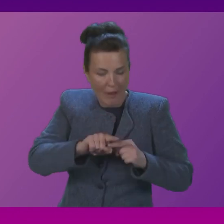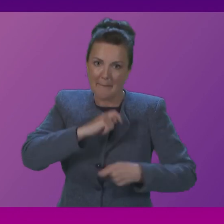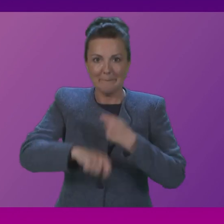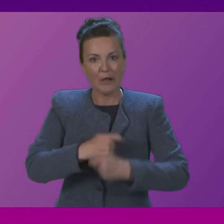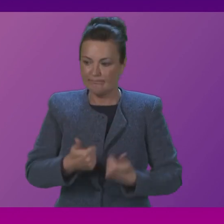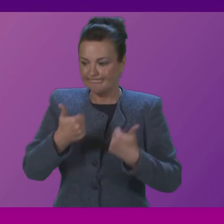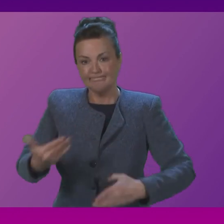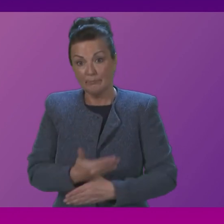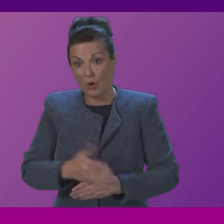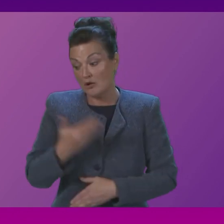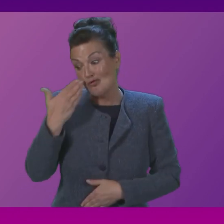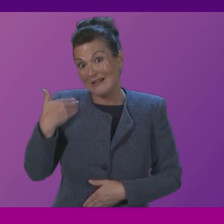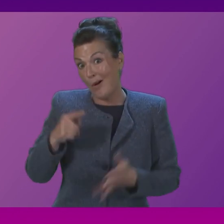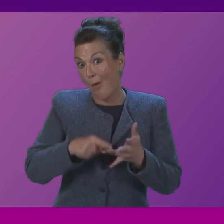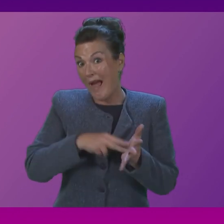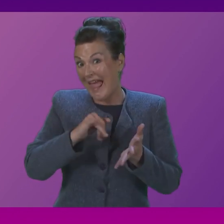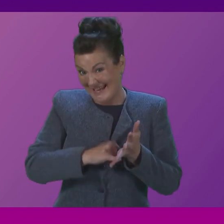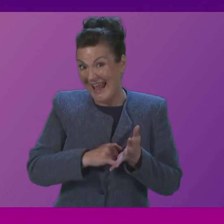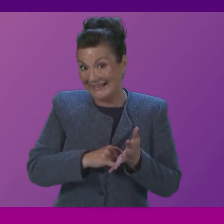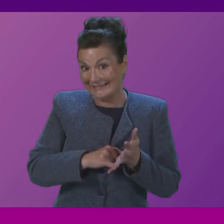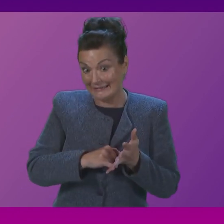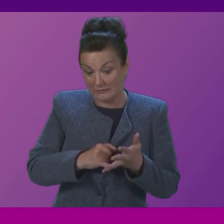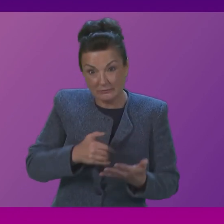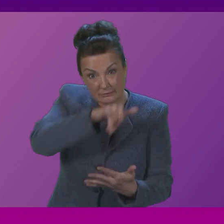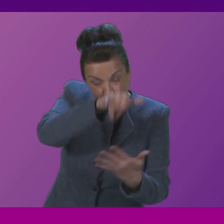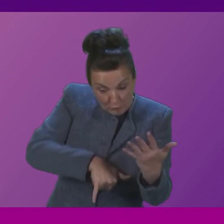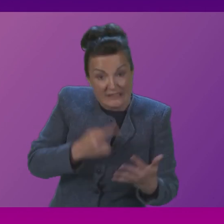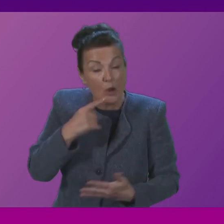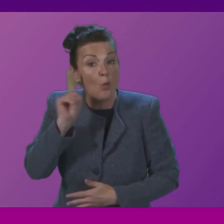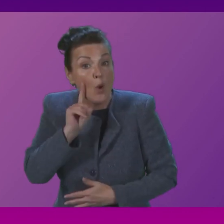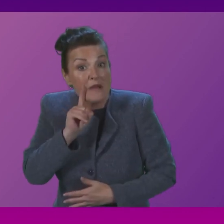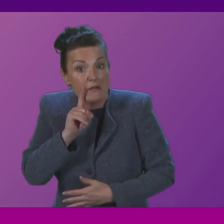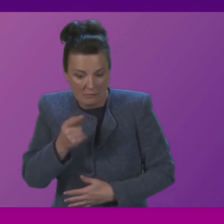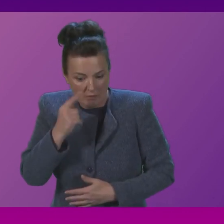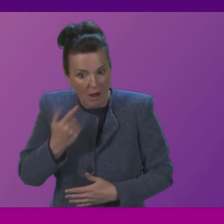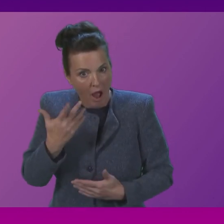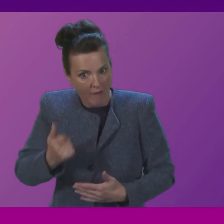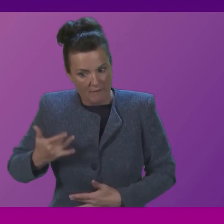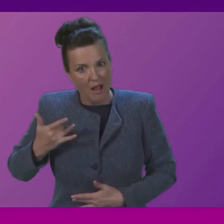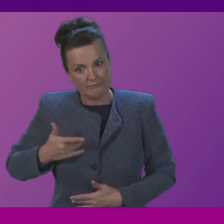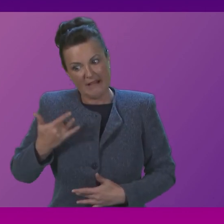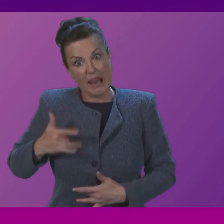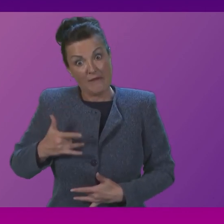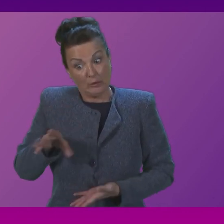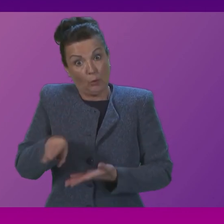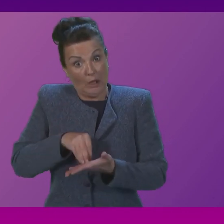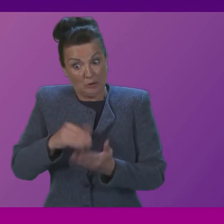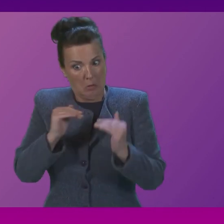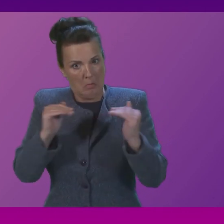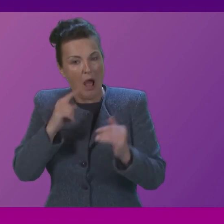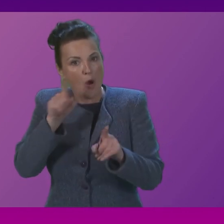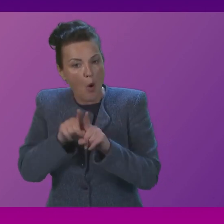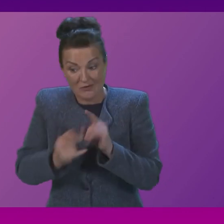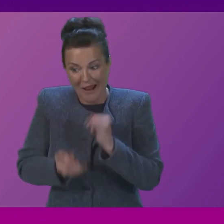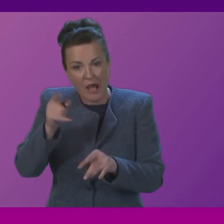of women employees aged over 18 in Scotland earning real living wage or more increased by nearly 6 percentage points